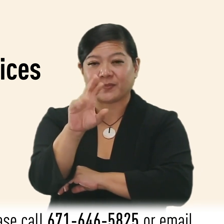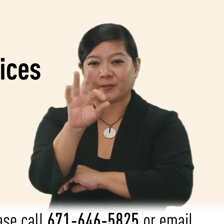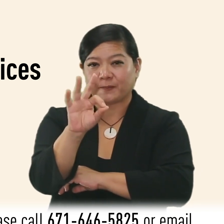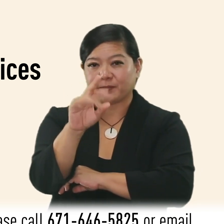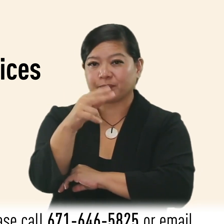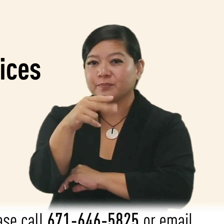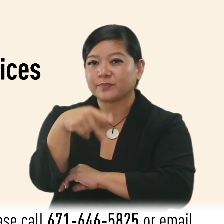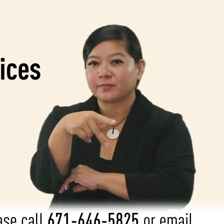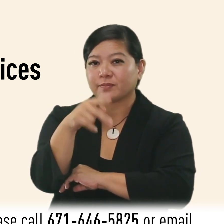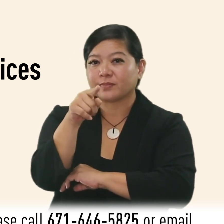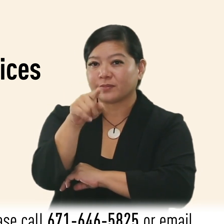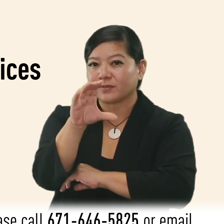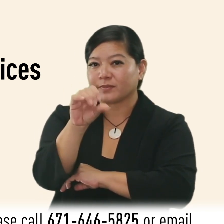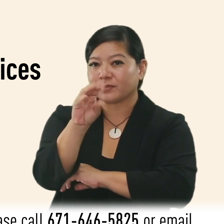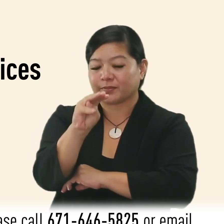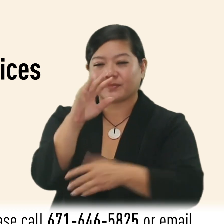.com to schedule an appointment.